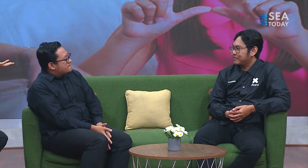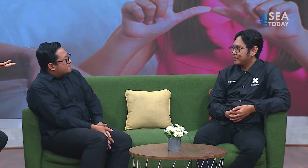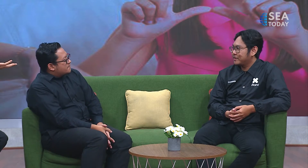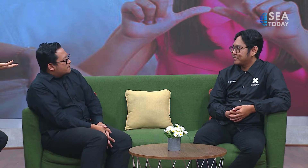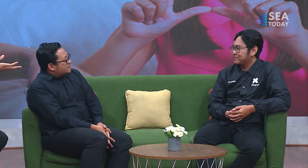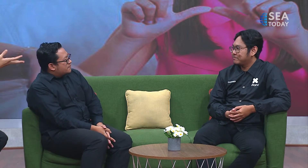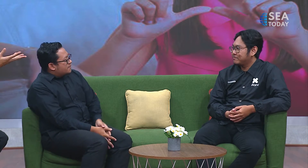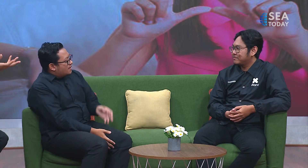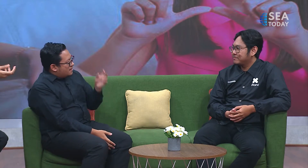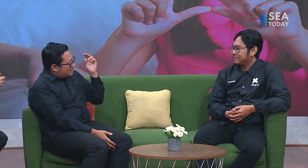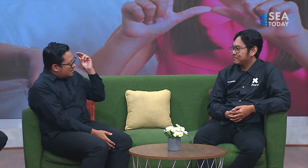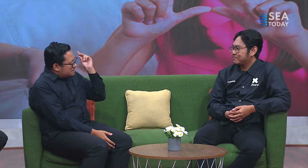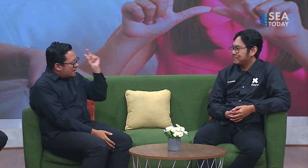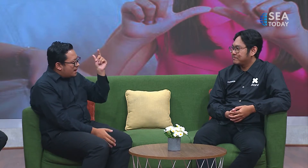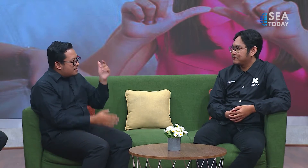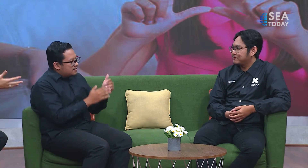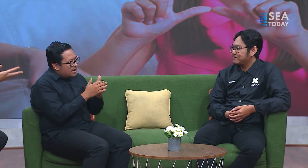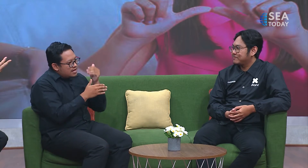what's your biggest plan after this